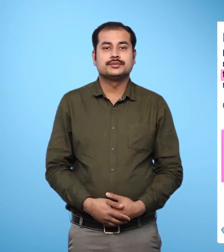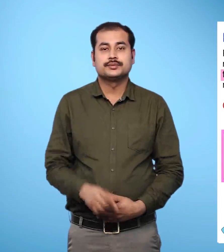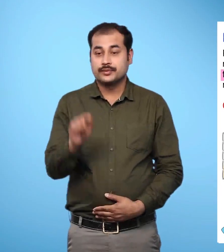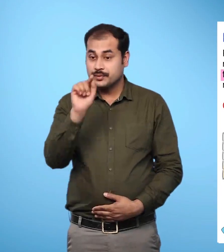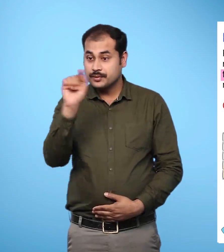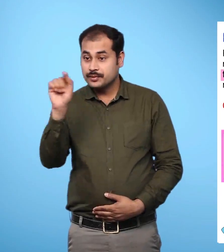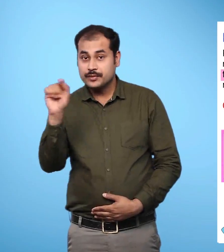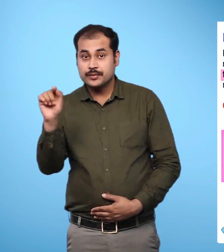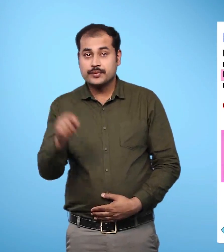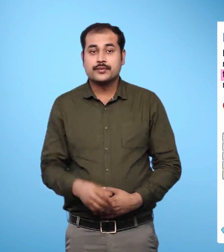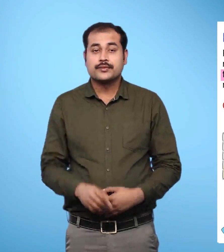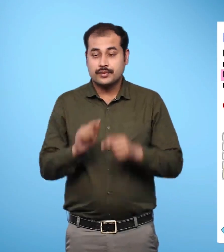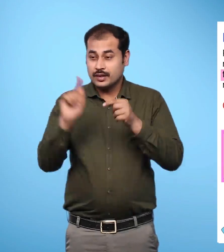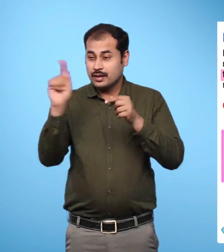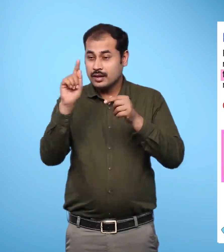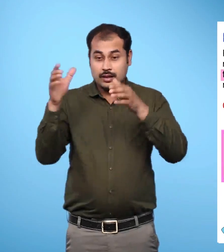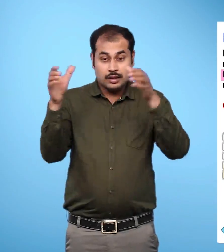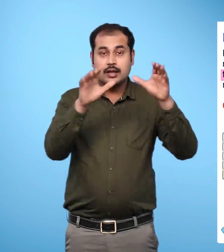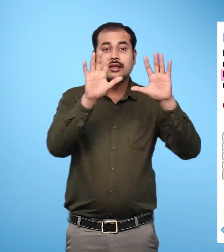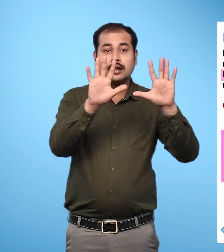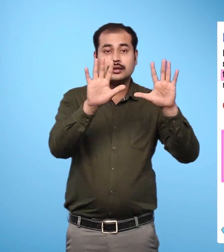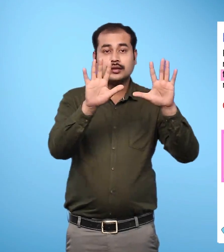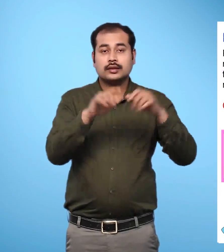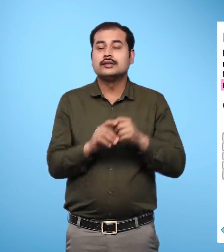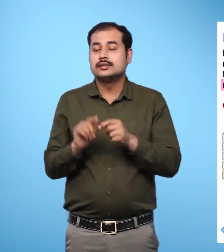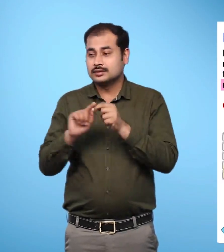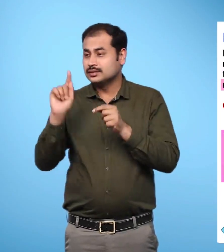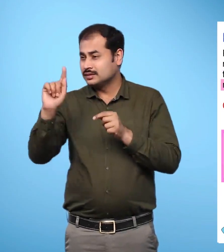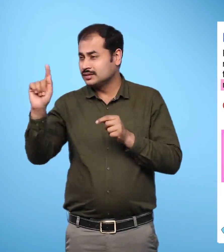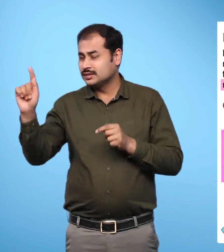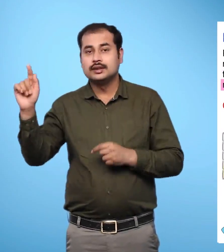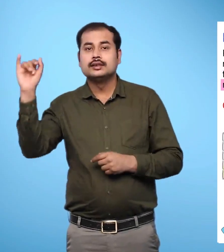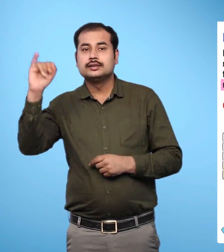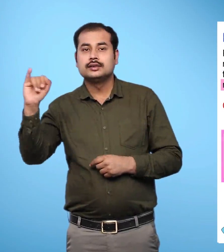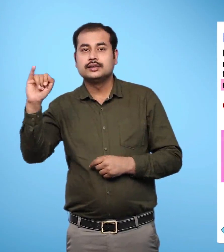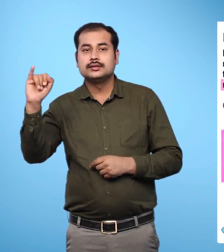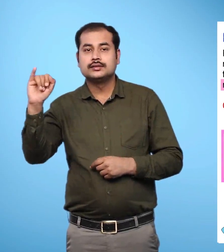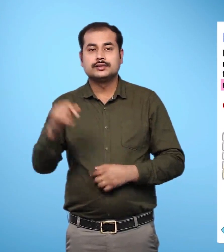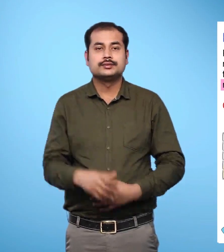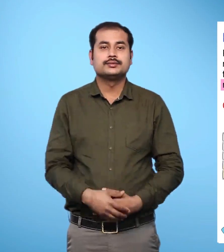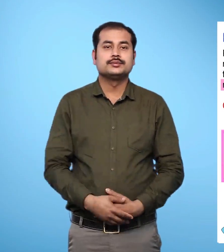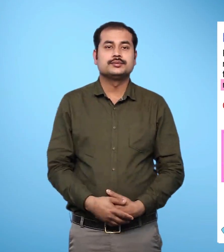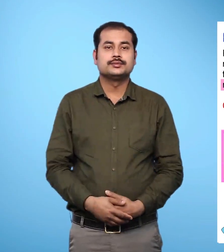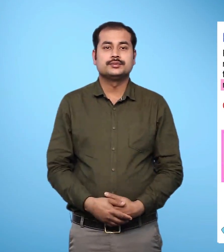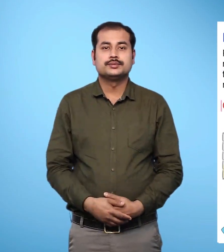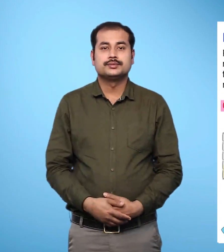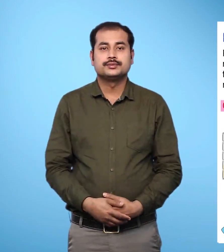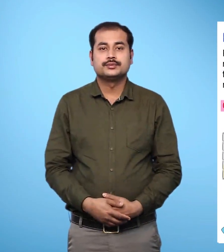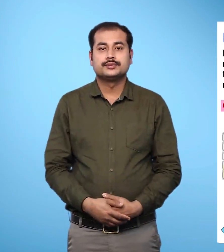bundle of 10 matchsticks and 6 matchsticks is shown together. Question